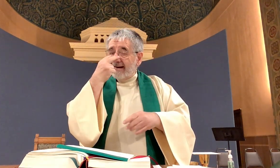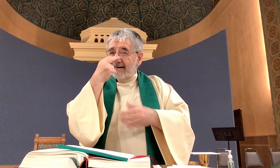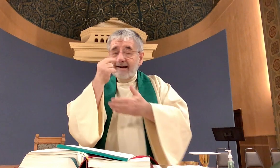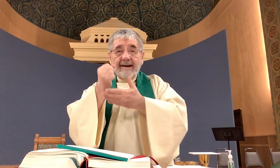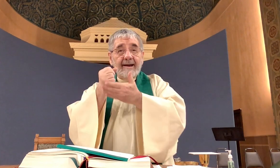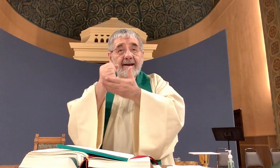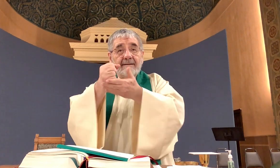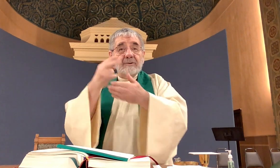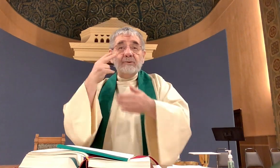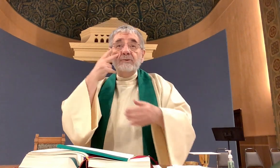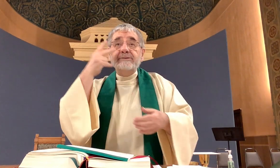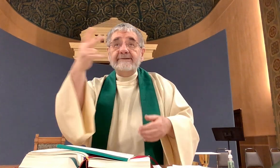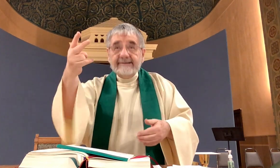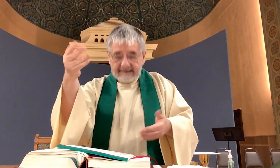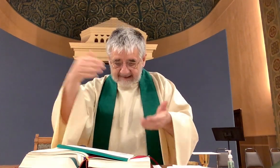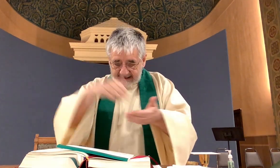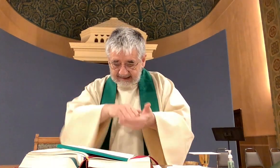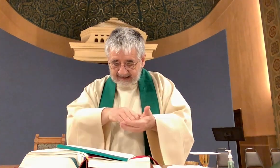help the blind to see again